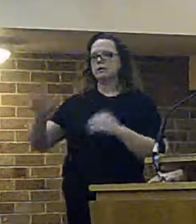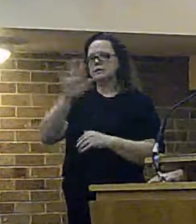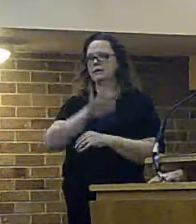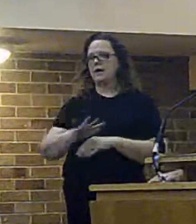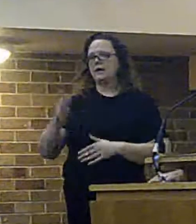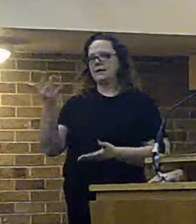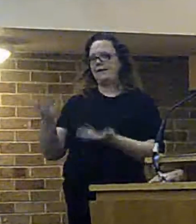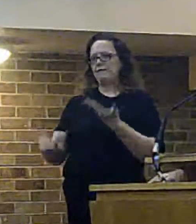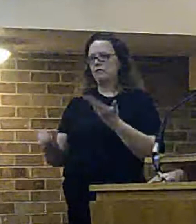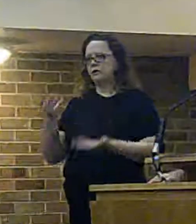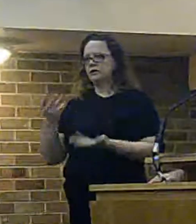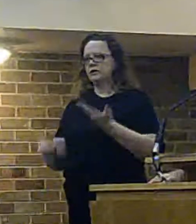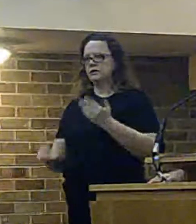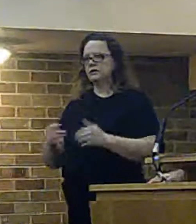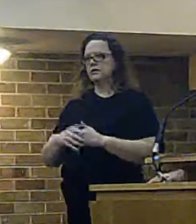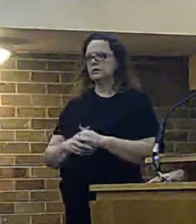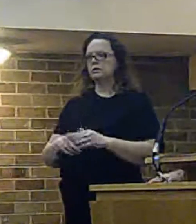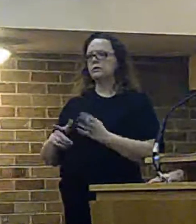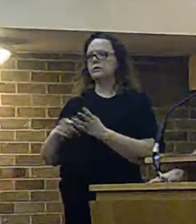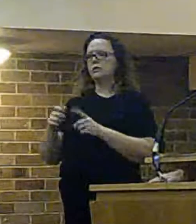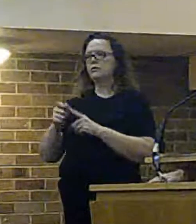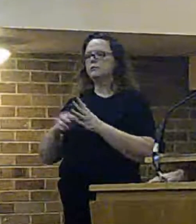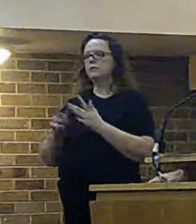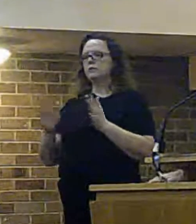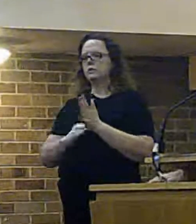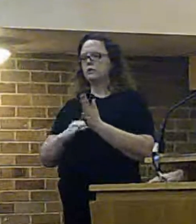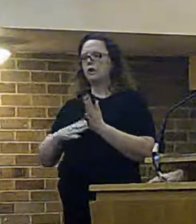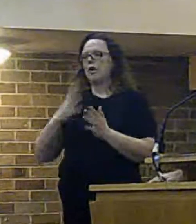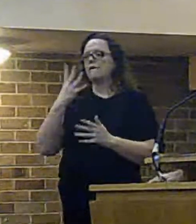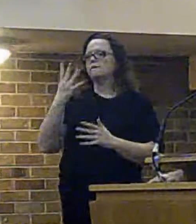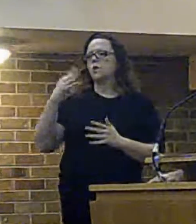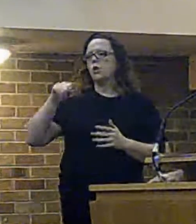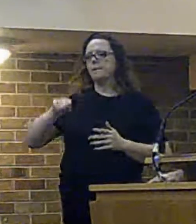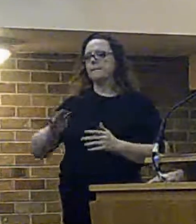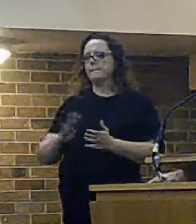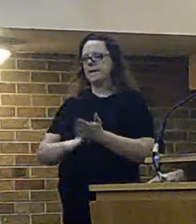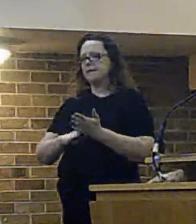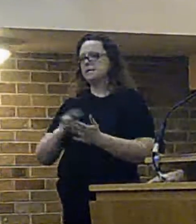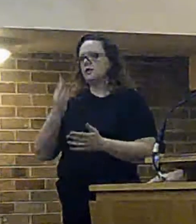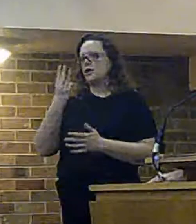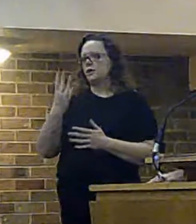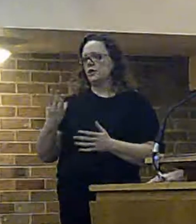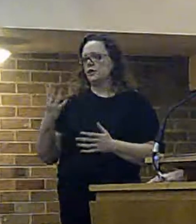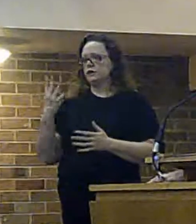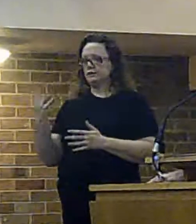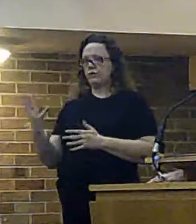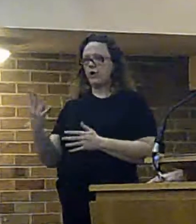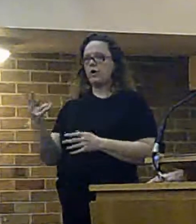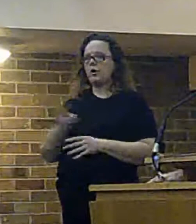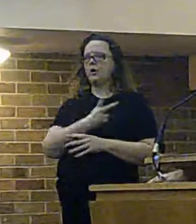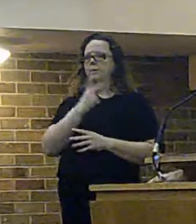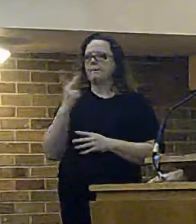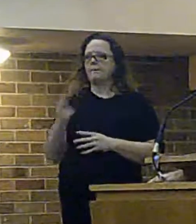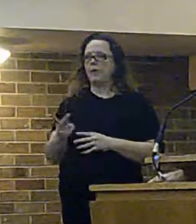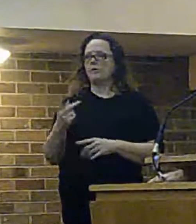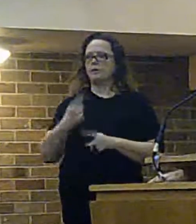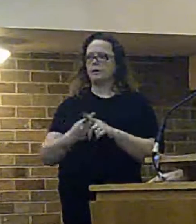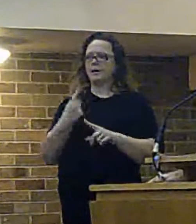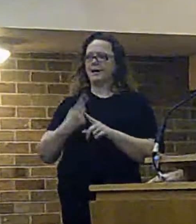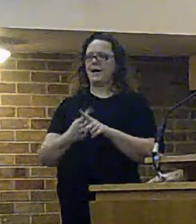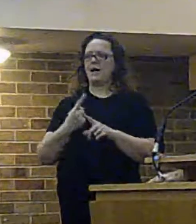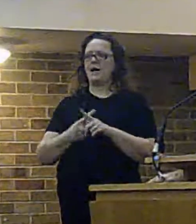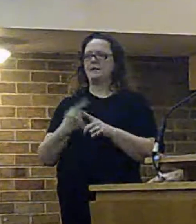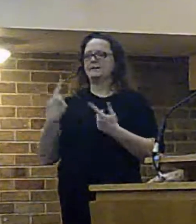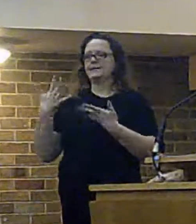it's just coincidence Upton's average response is four minutes 34 both of which are quicker than our 10 minute response